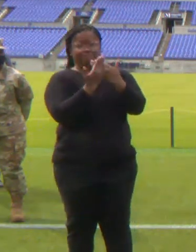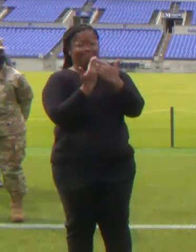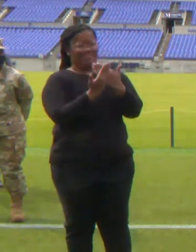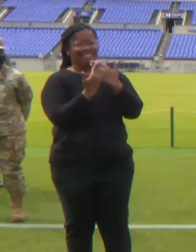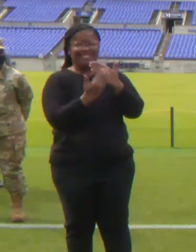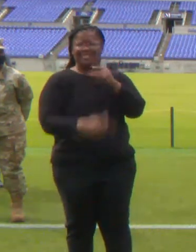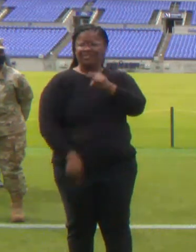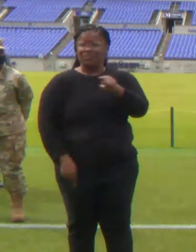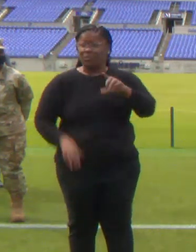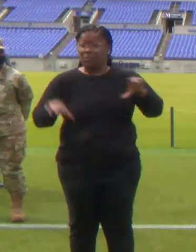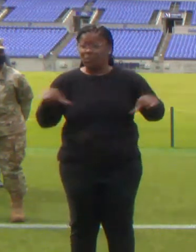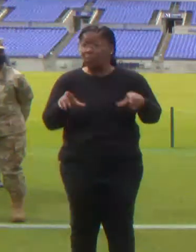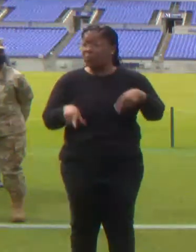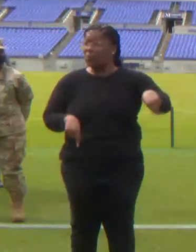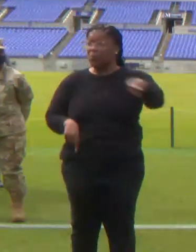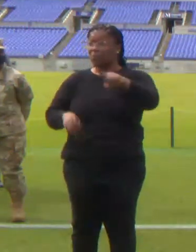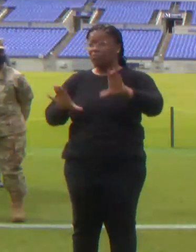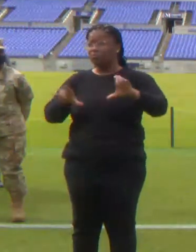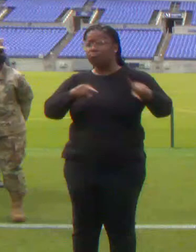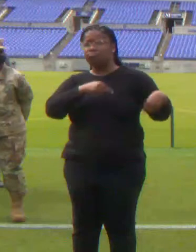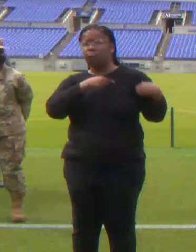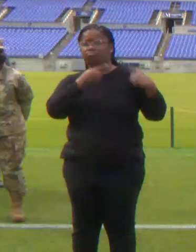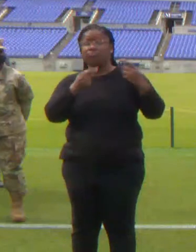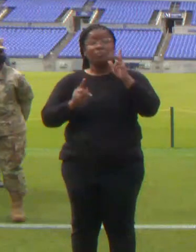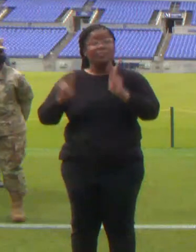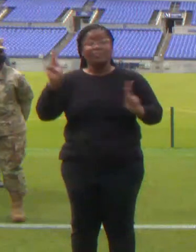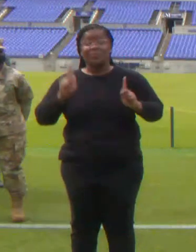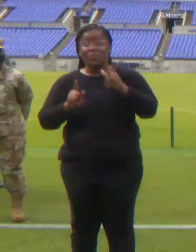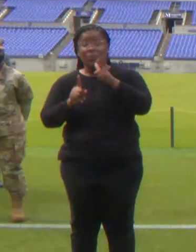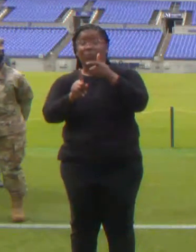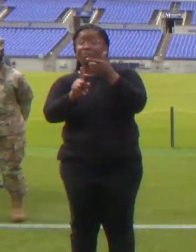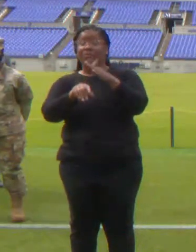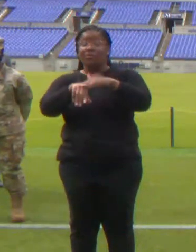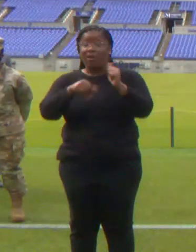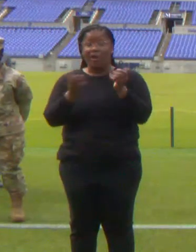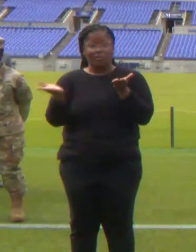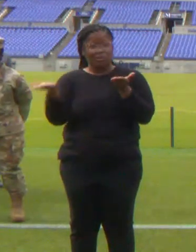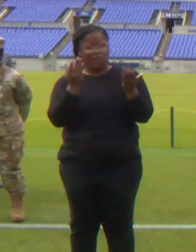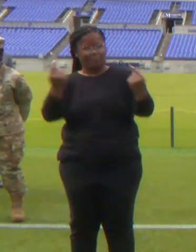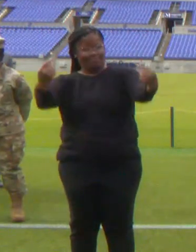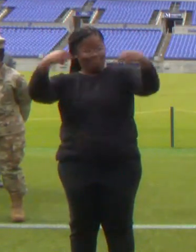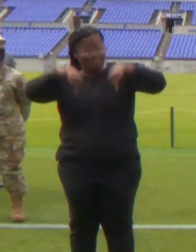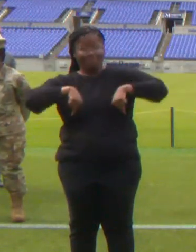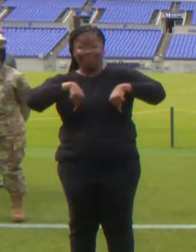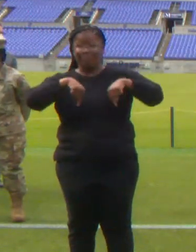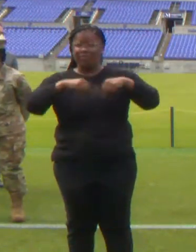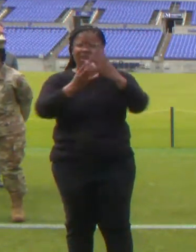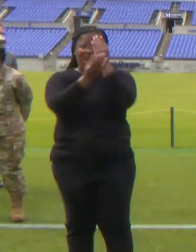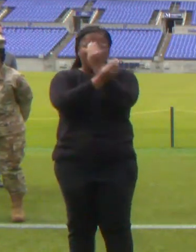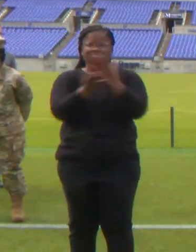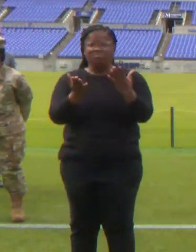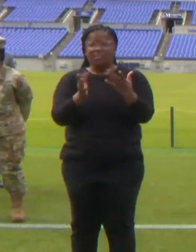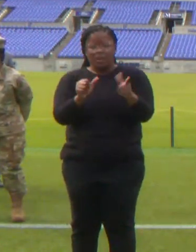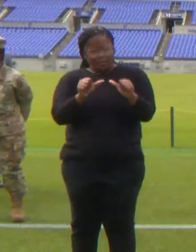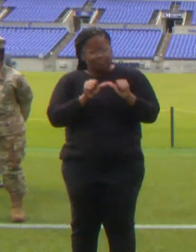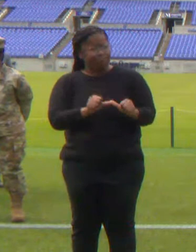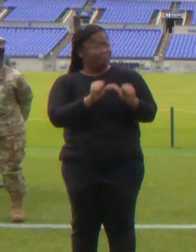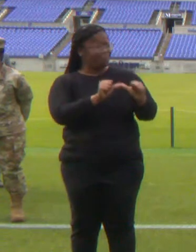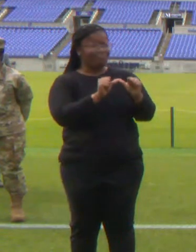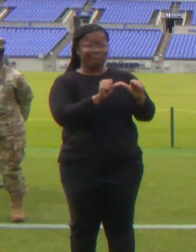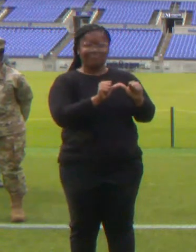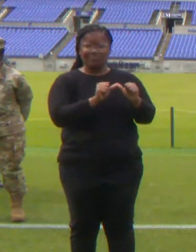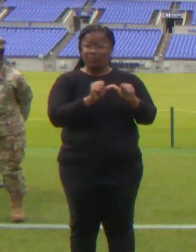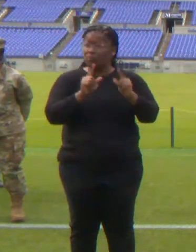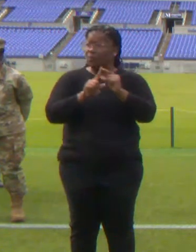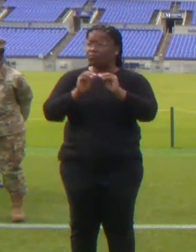can for the people that you're called to serve and continue to spread the word with regard to vaccinations for